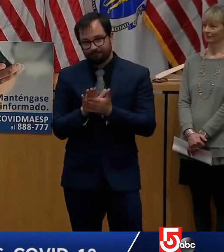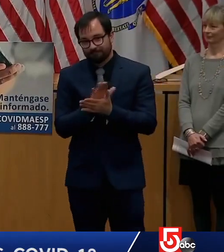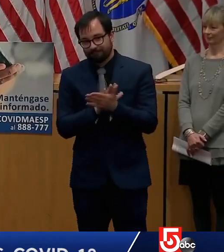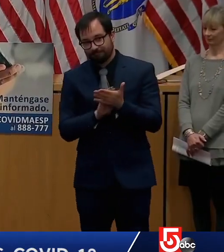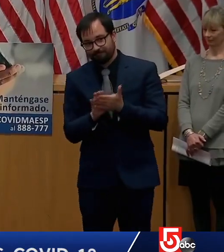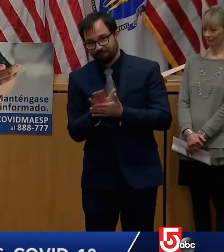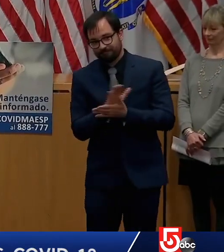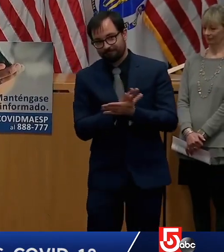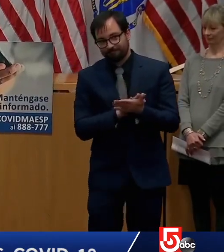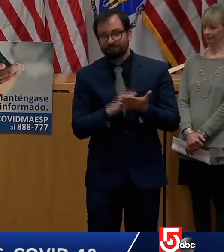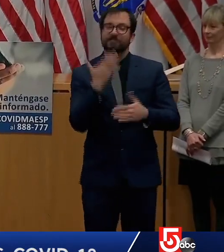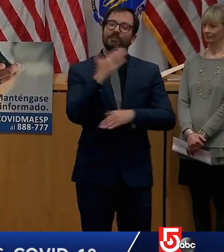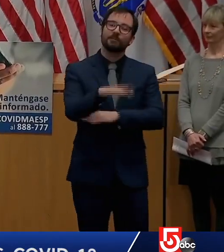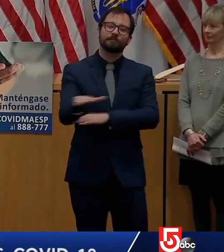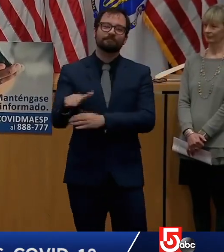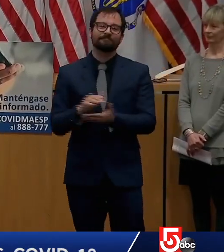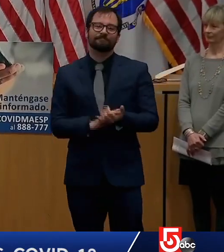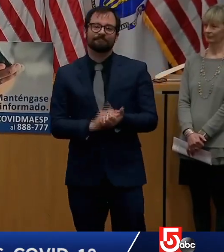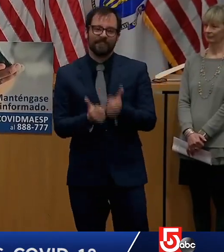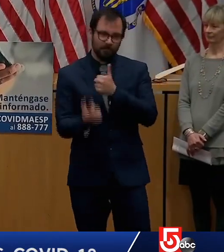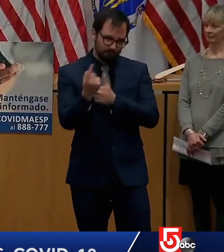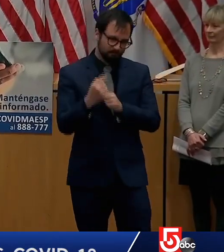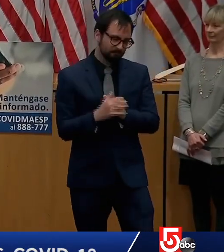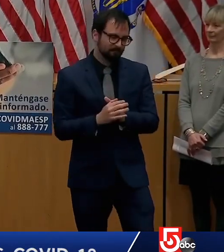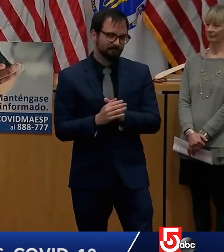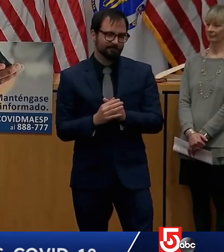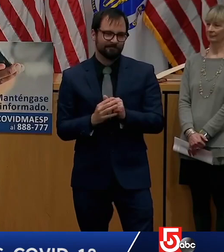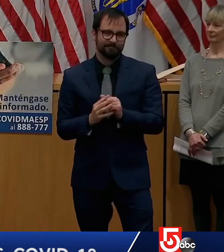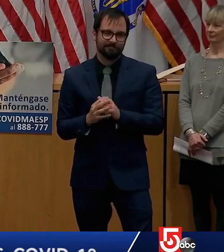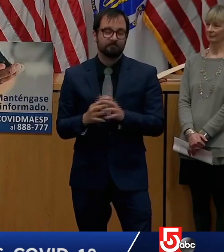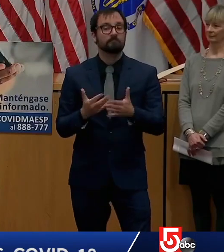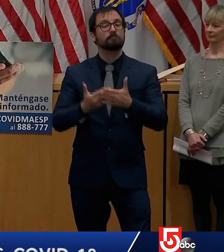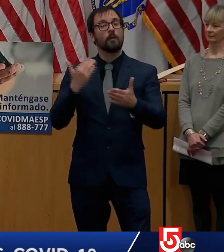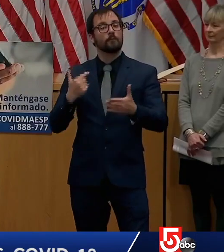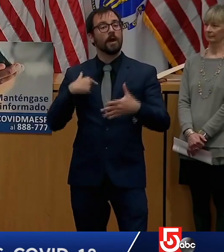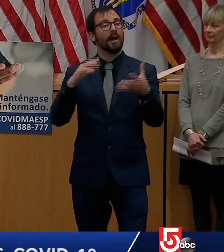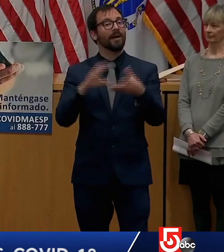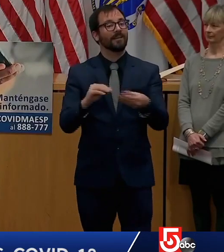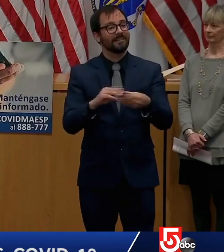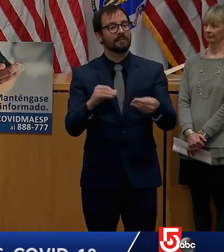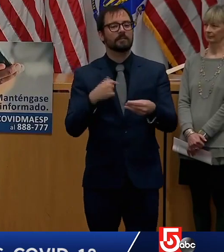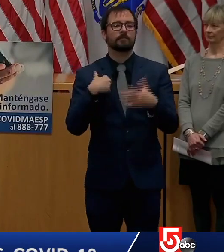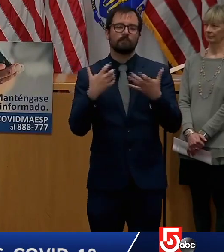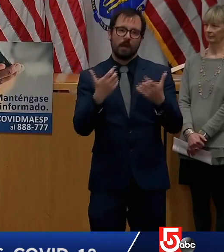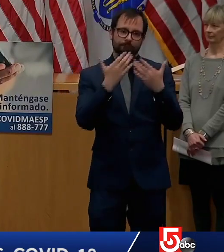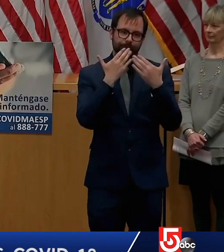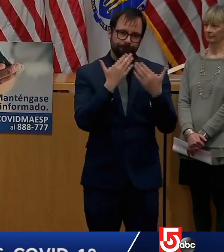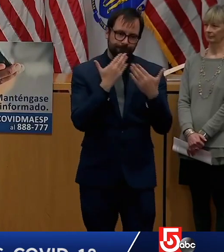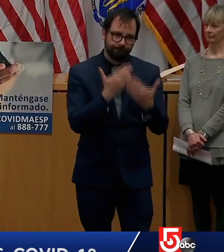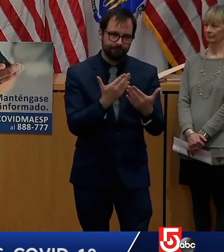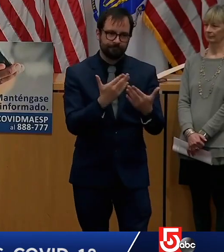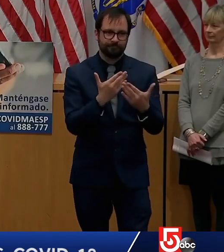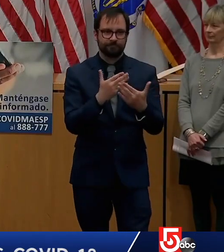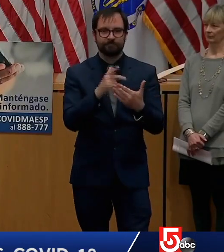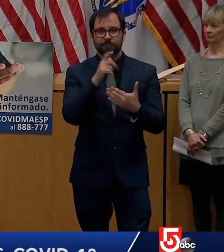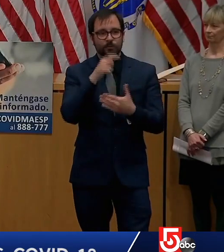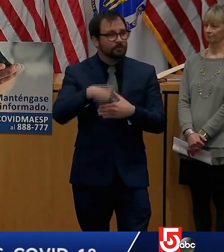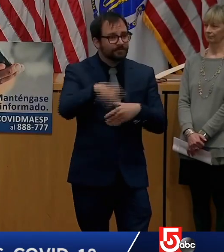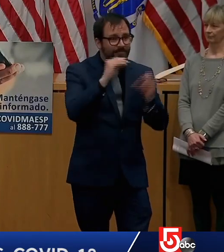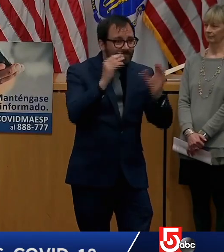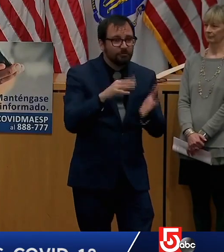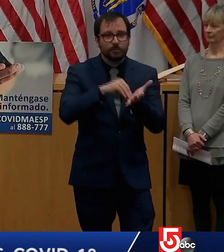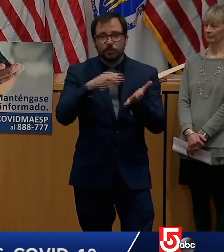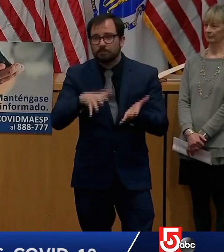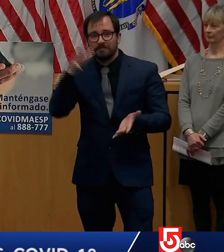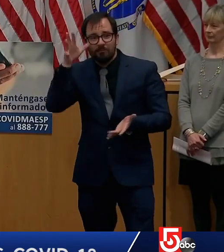Good afternoon, everyone. Before beginning, I just want to thank the teachers, parents and students who are making remote learning work